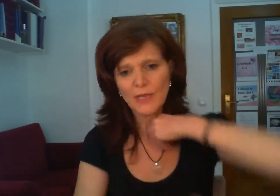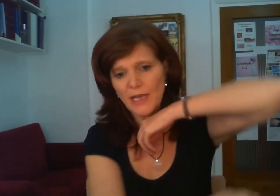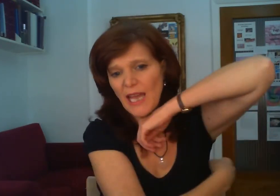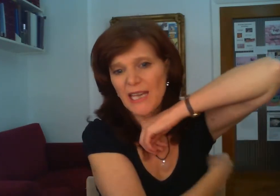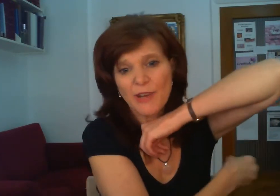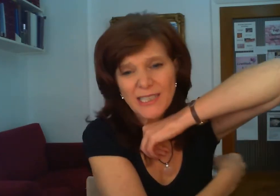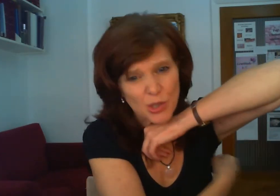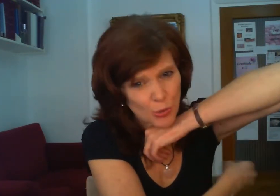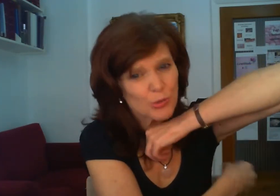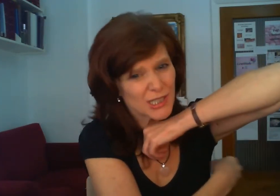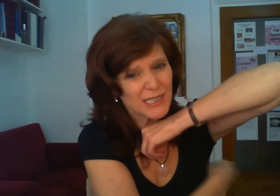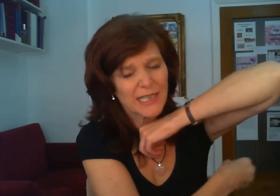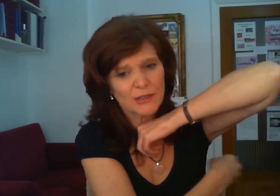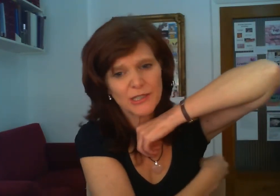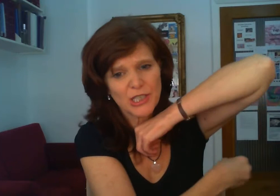and if i talk to technology